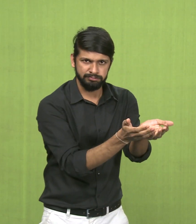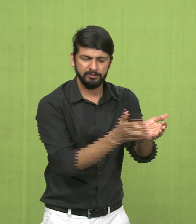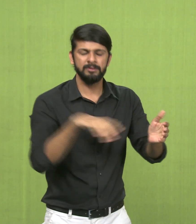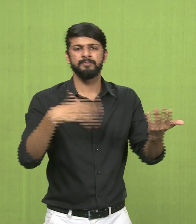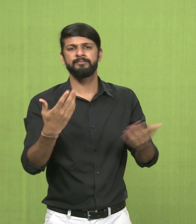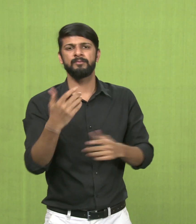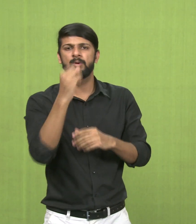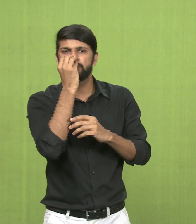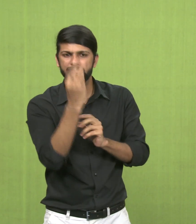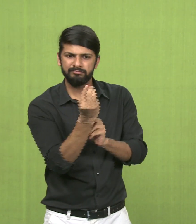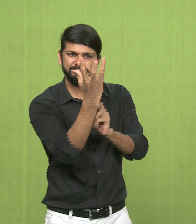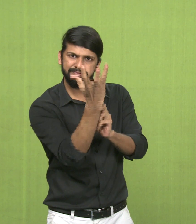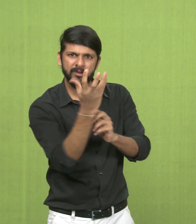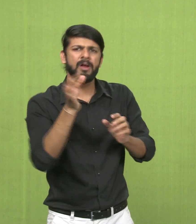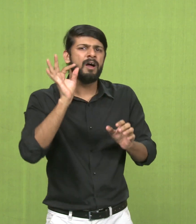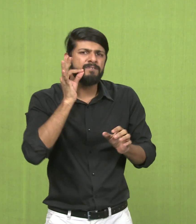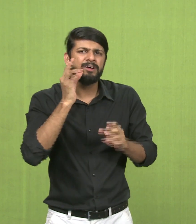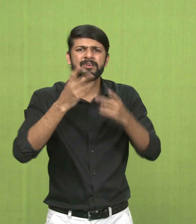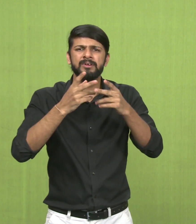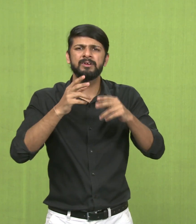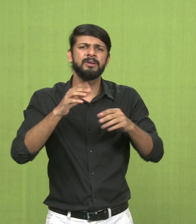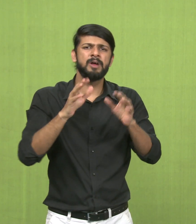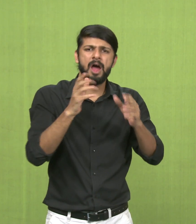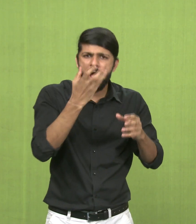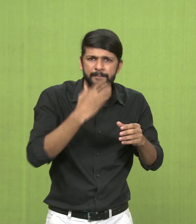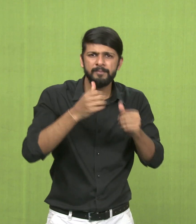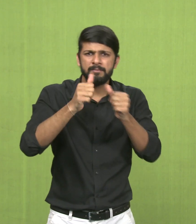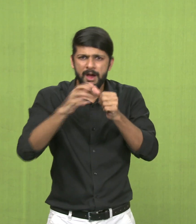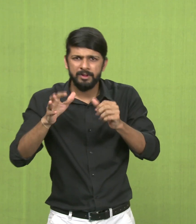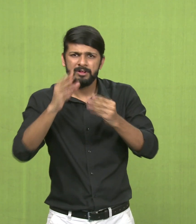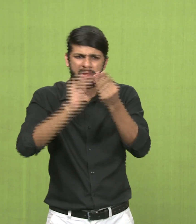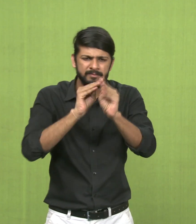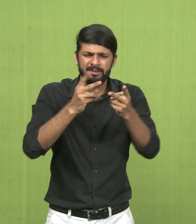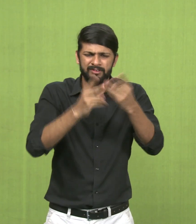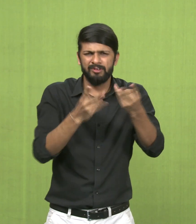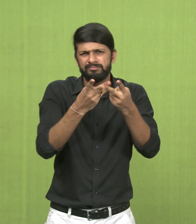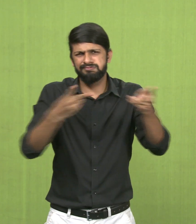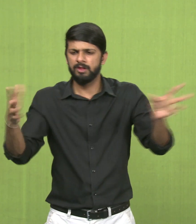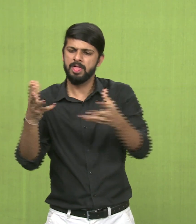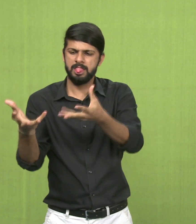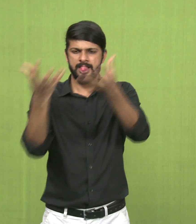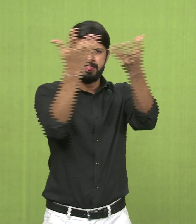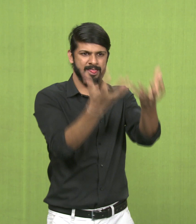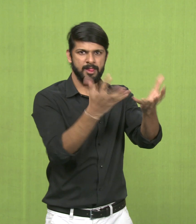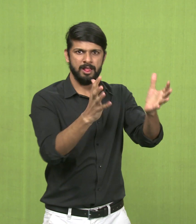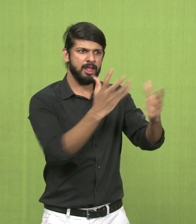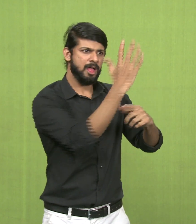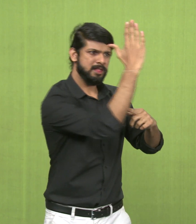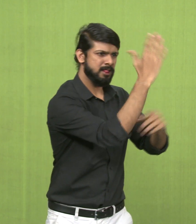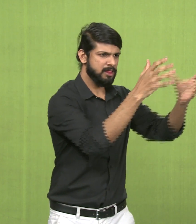Space is the area between and around objects. So, in a still life painting, if you have